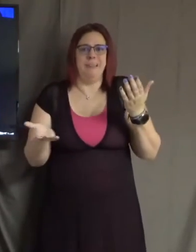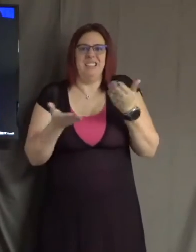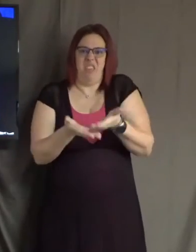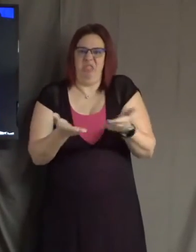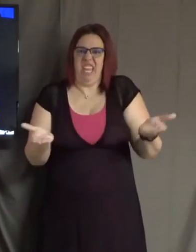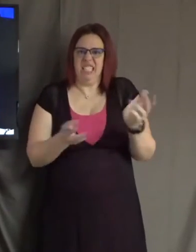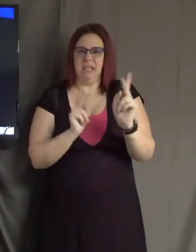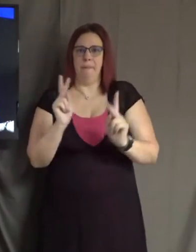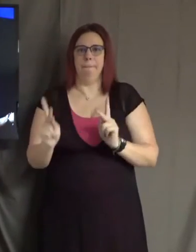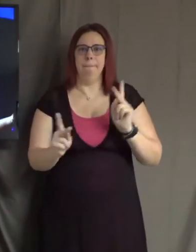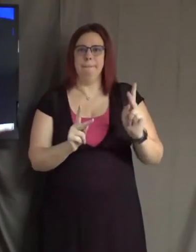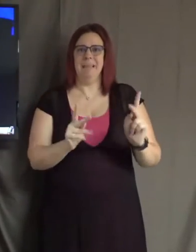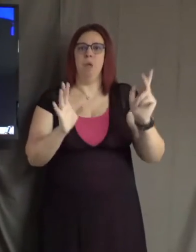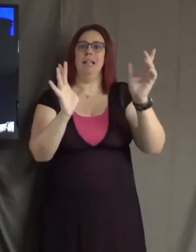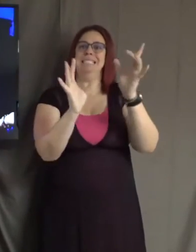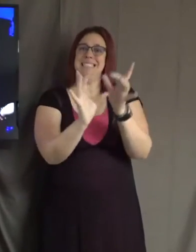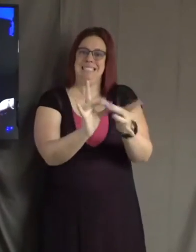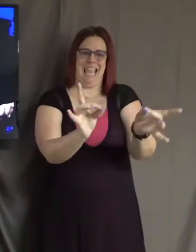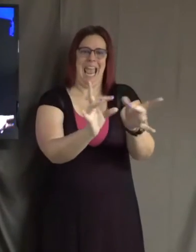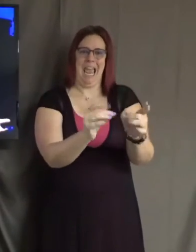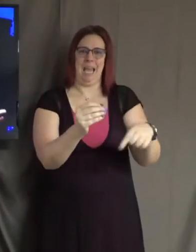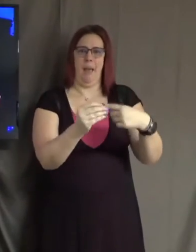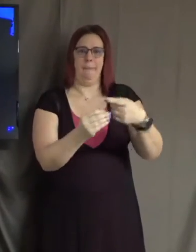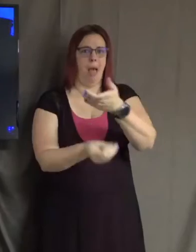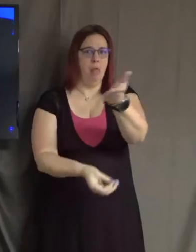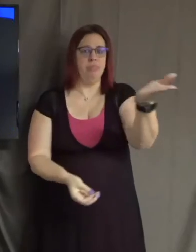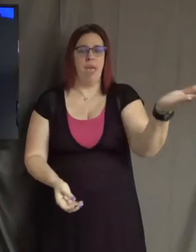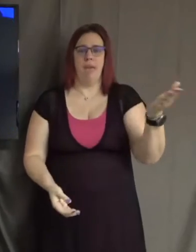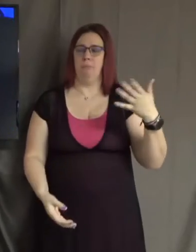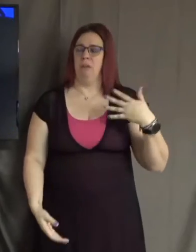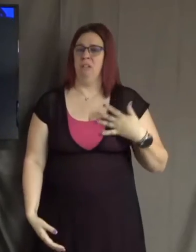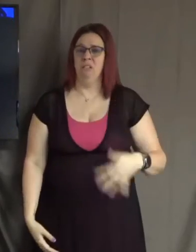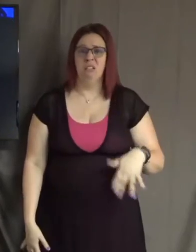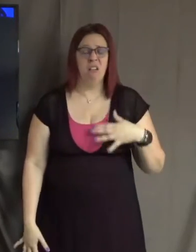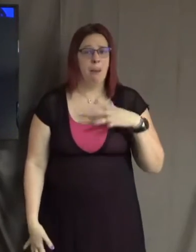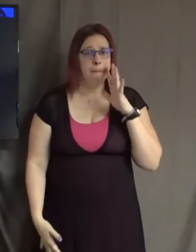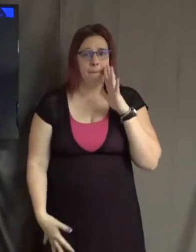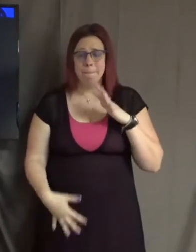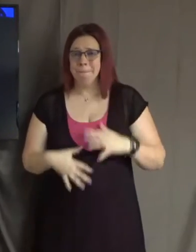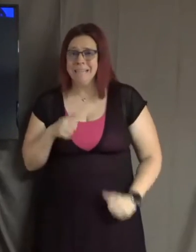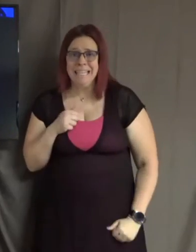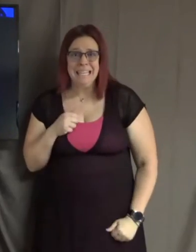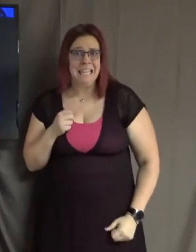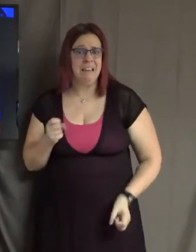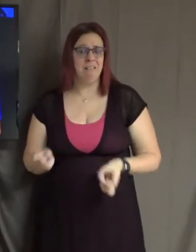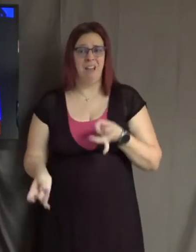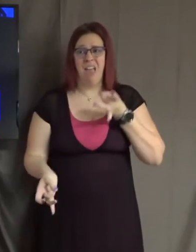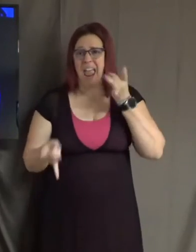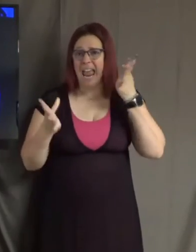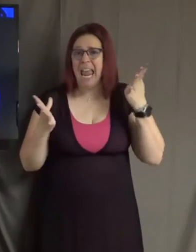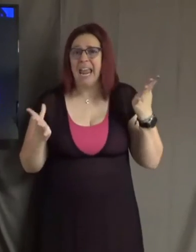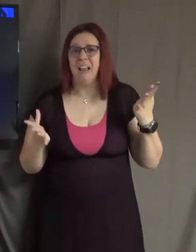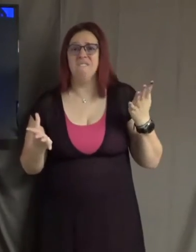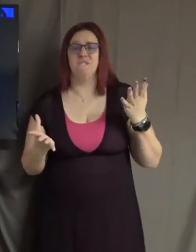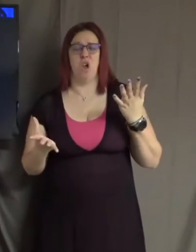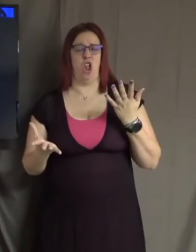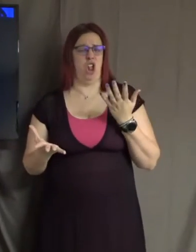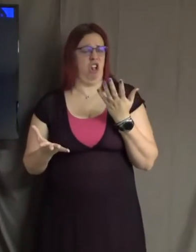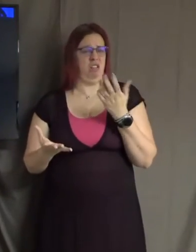about them can be so mean and hateful and cruel and unnecessary. How